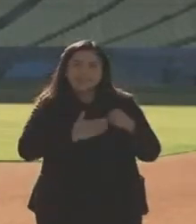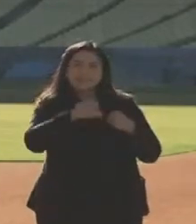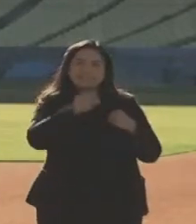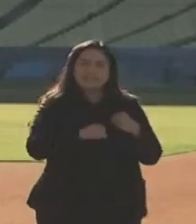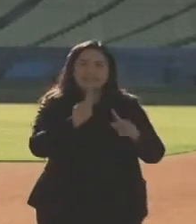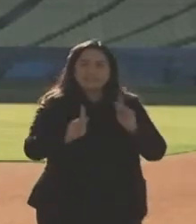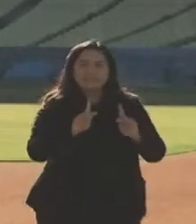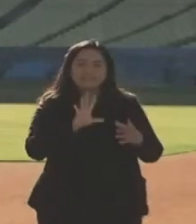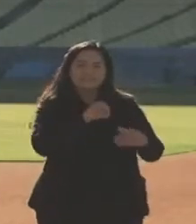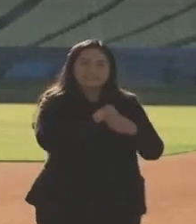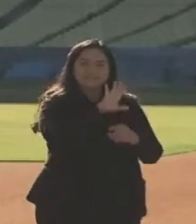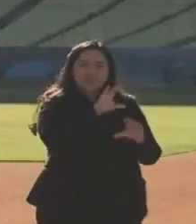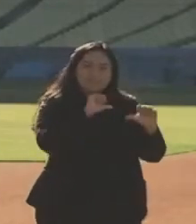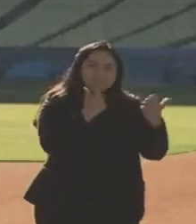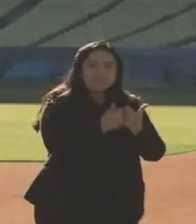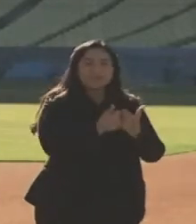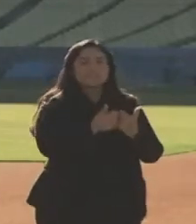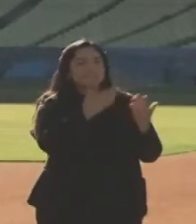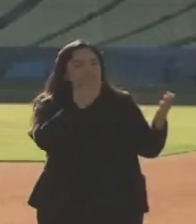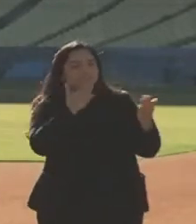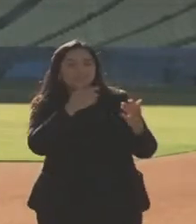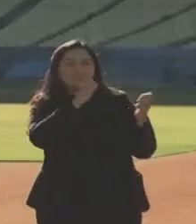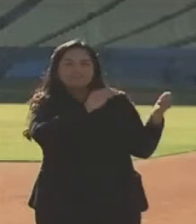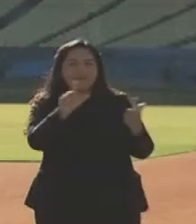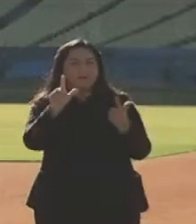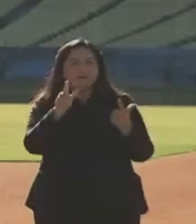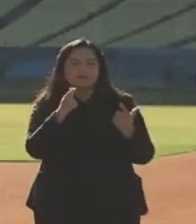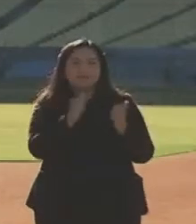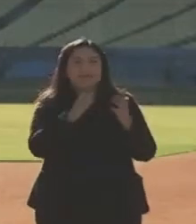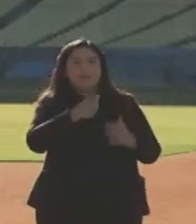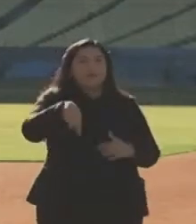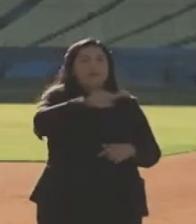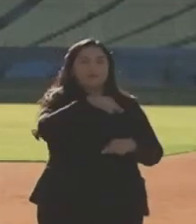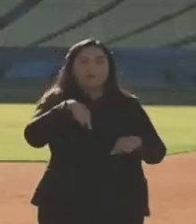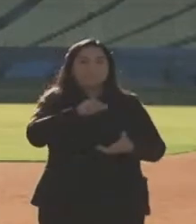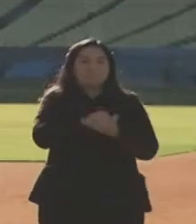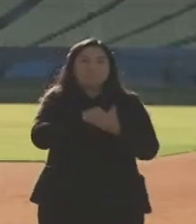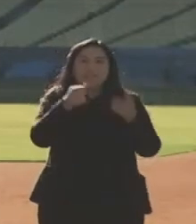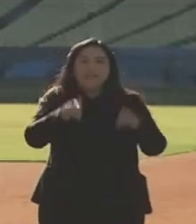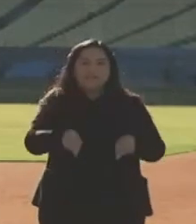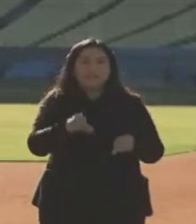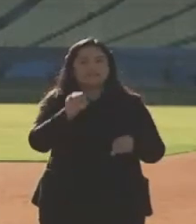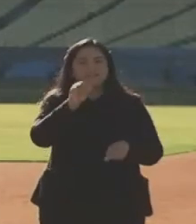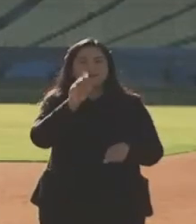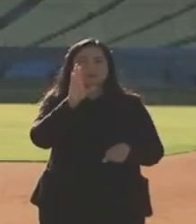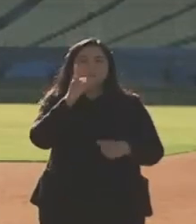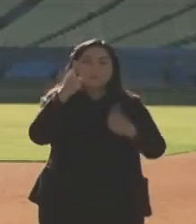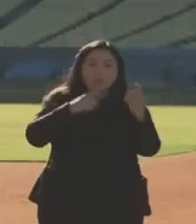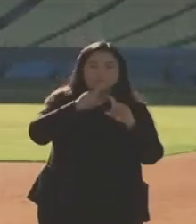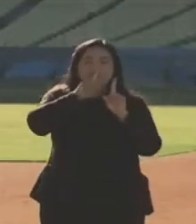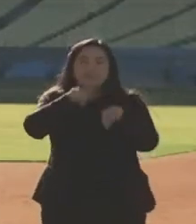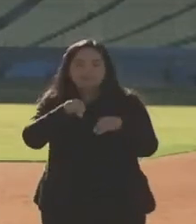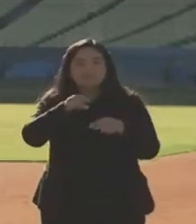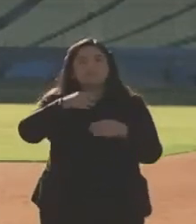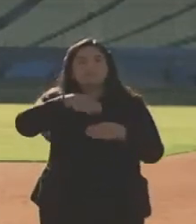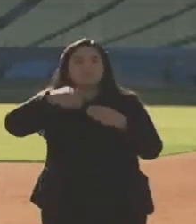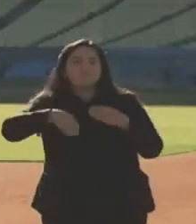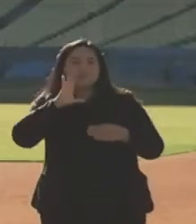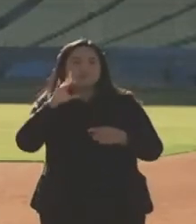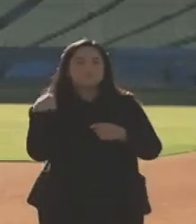Thank you, Naomi Rodriguez from the Dodgers and everybody else. May this happen with that. We're happy to answer questions and I'll give some Spanish remarks at the very end as well.